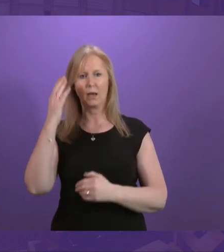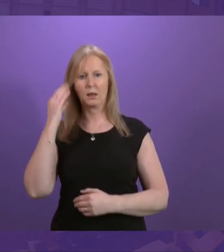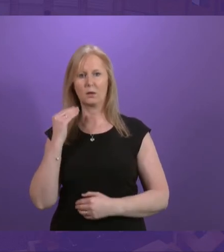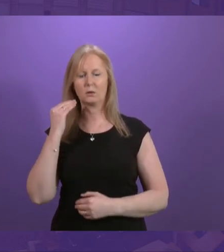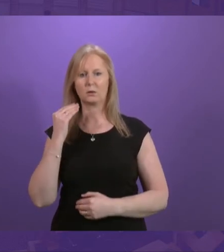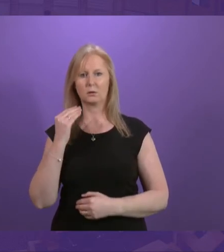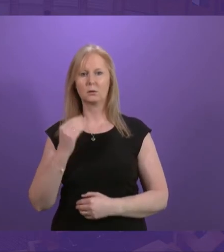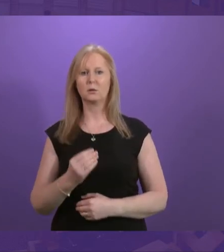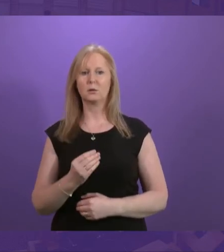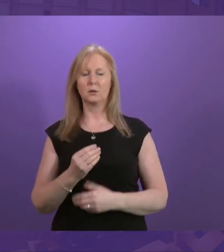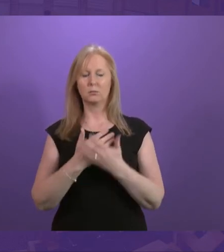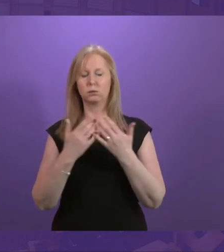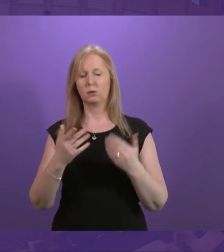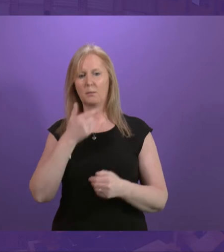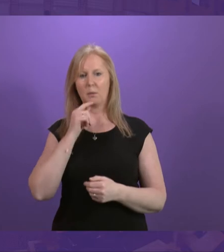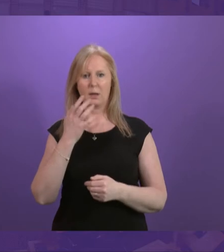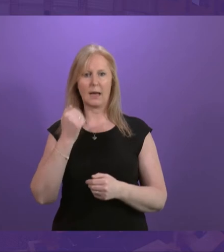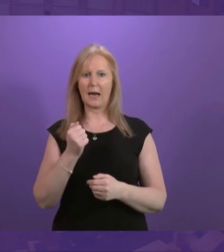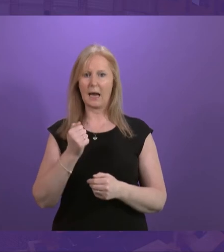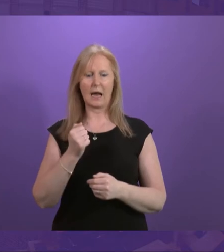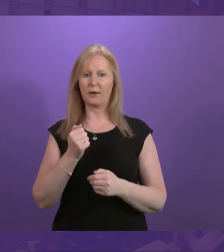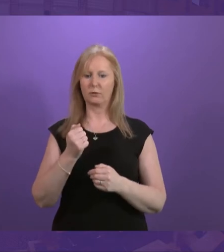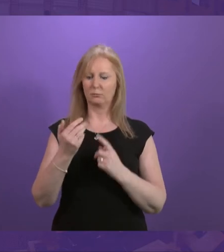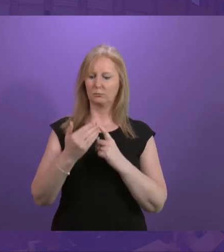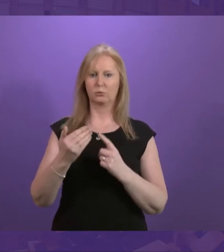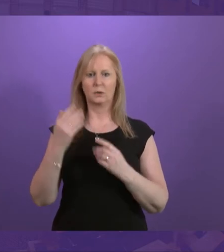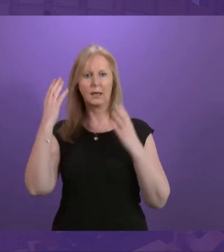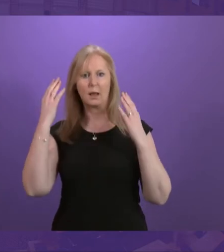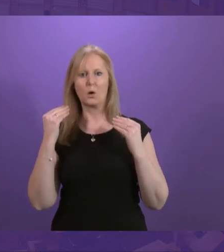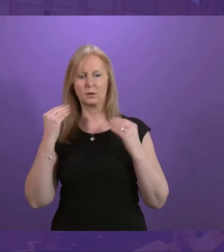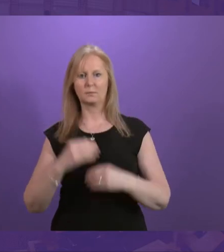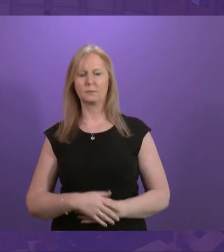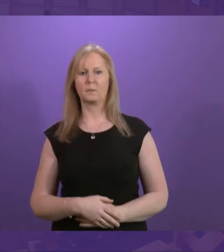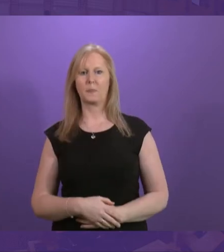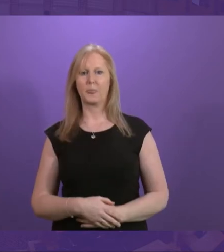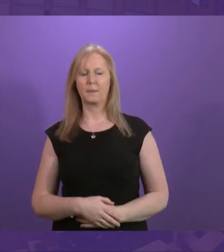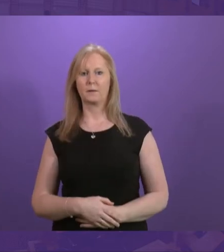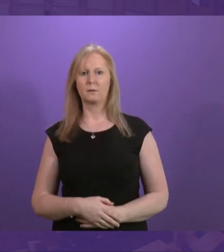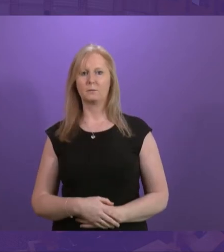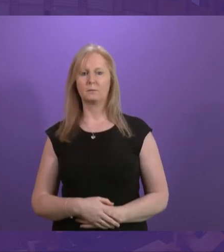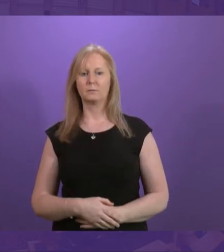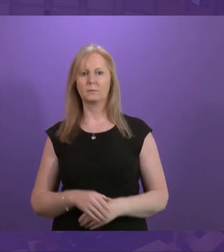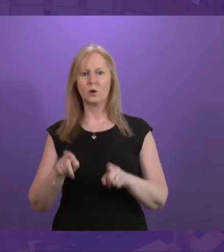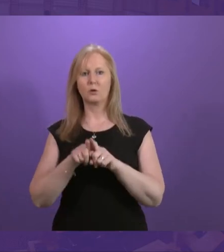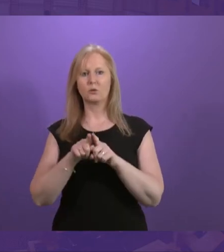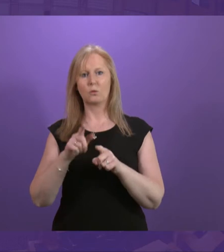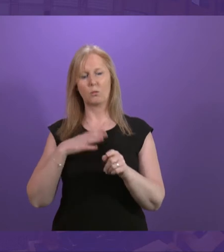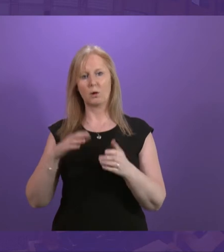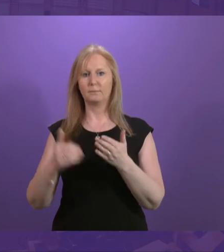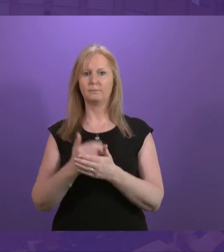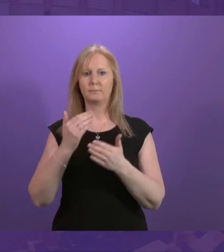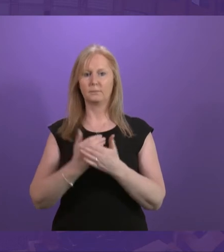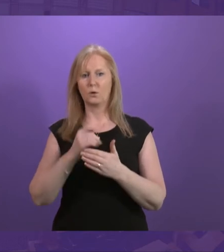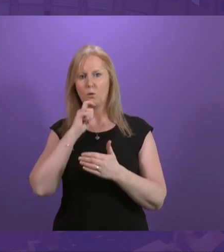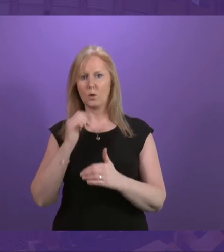people live with an unidentified or hidden hearing loss. I also want to ensure that adults and children with a sensory